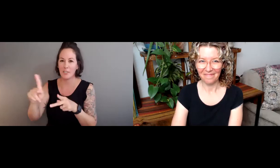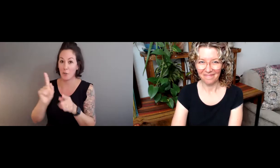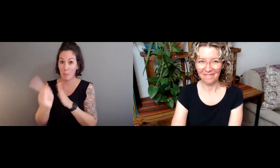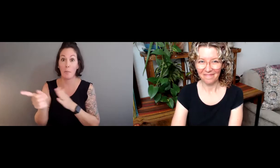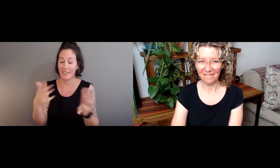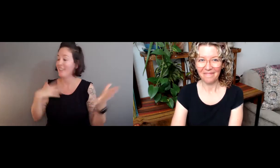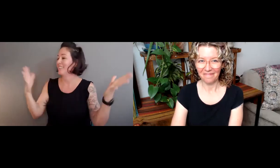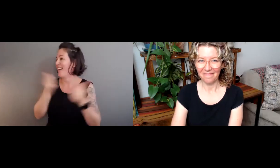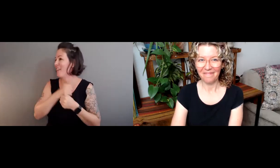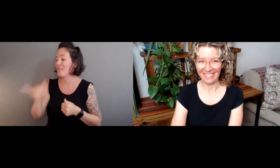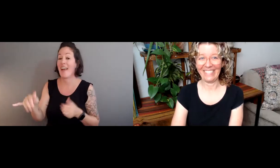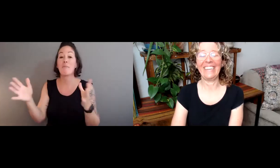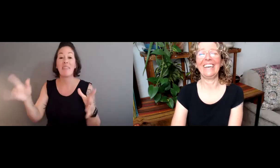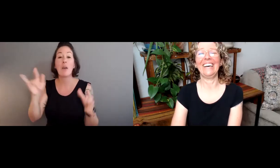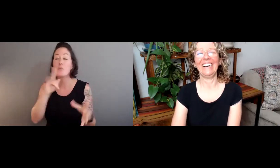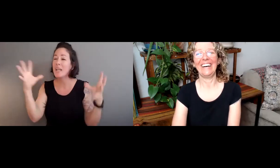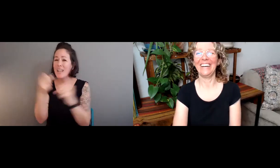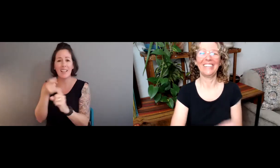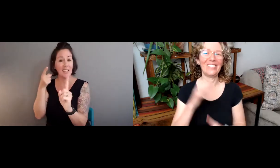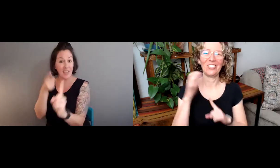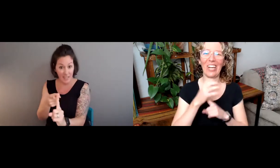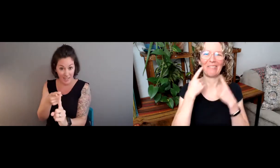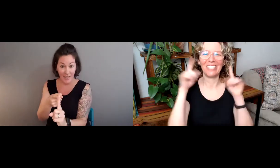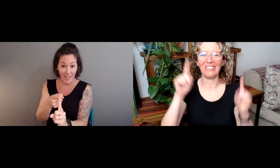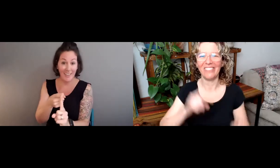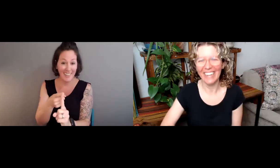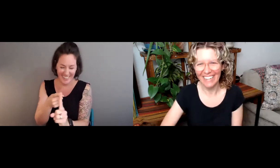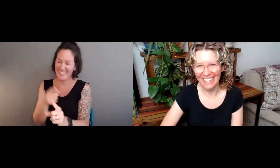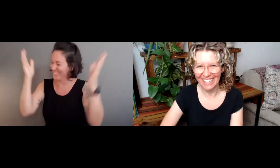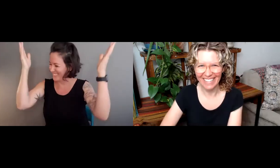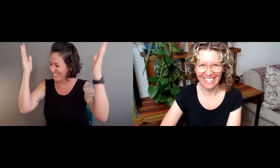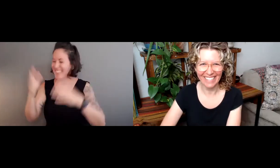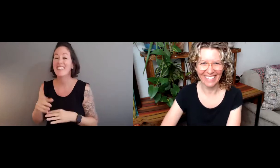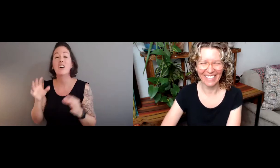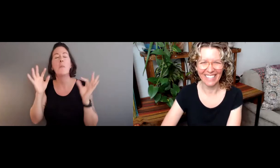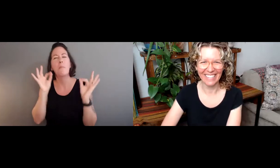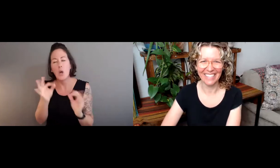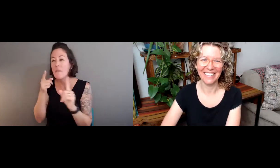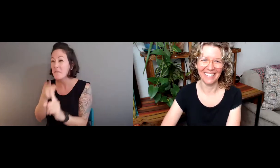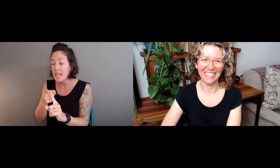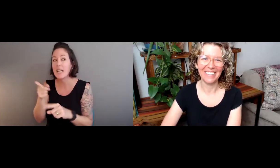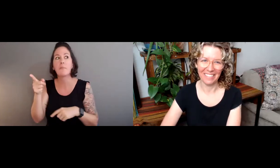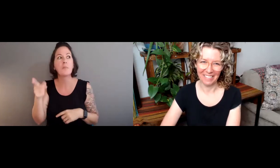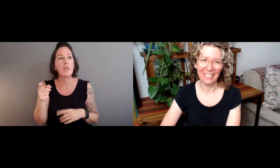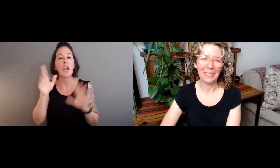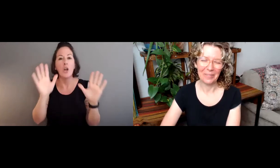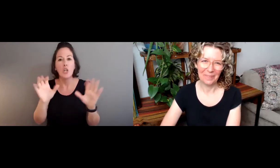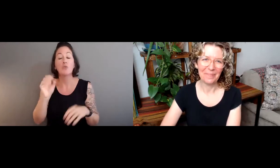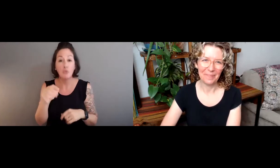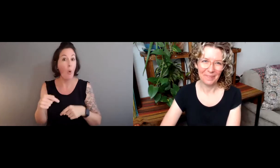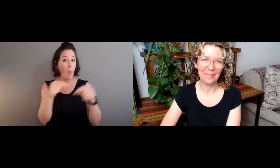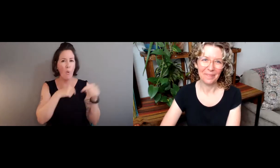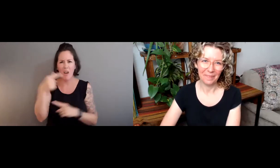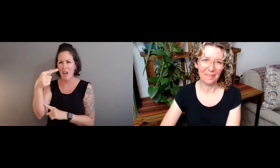So kind of a mashup of glossing and hoaxing. But really, that leads to my point. That was fantastic.